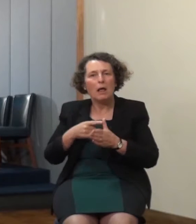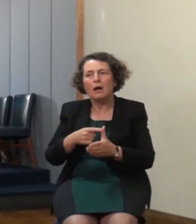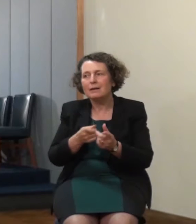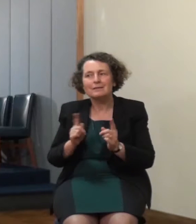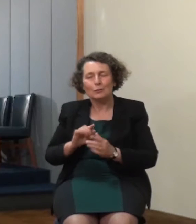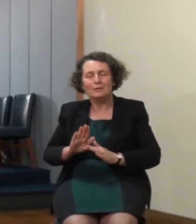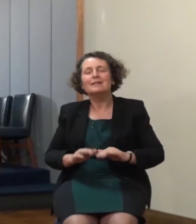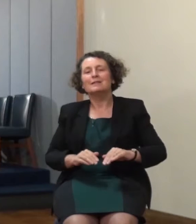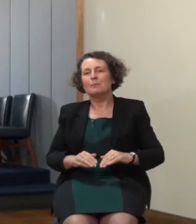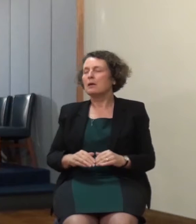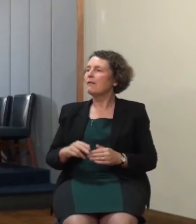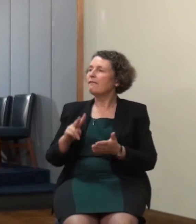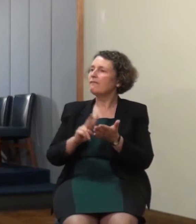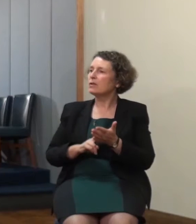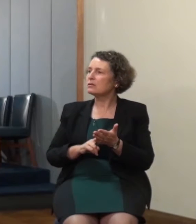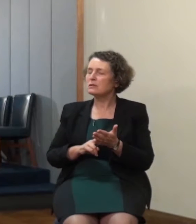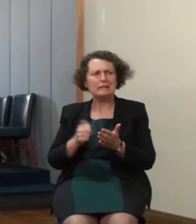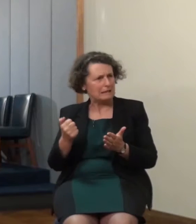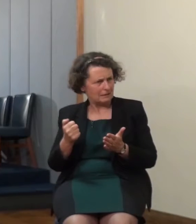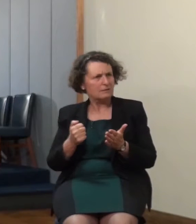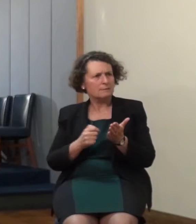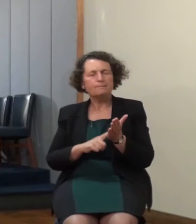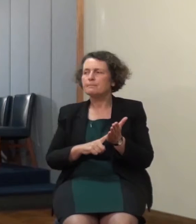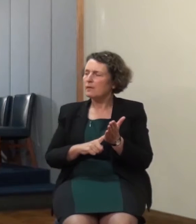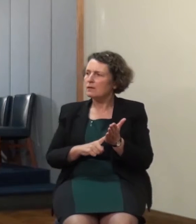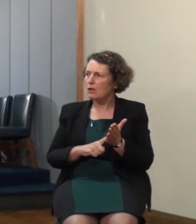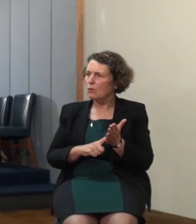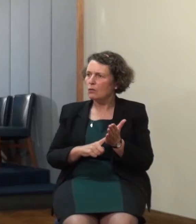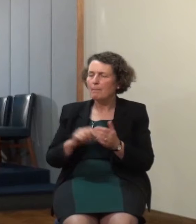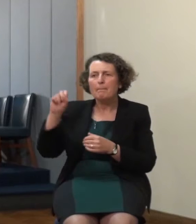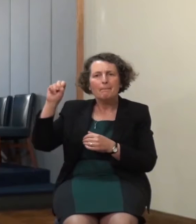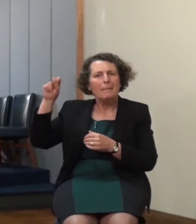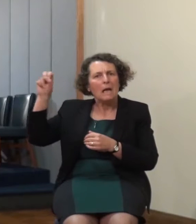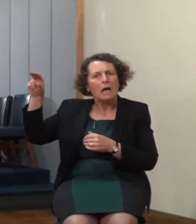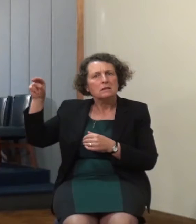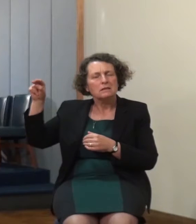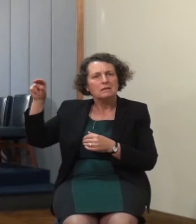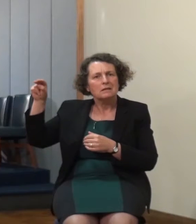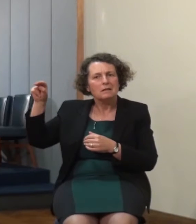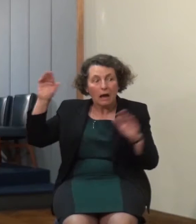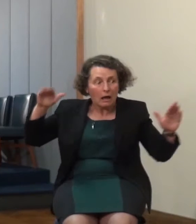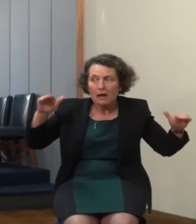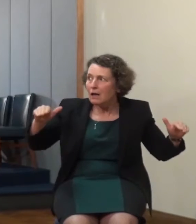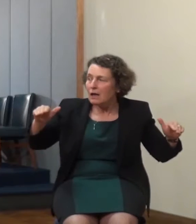at midnight there was a cry made behold the bride groom cometh going up to meet him